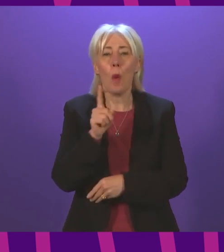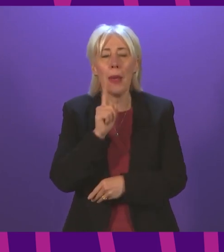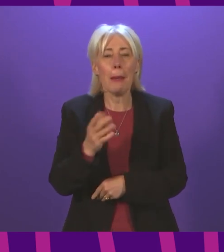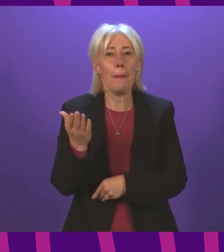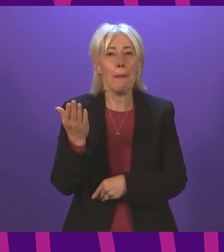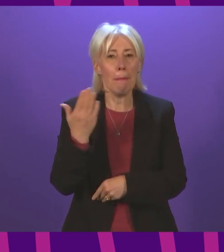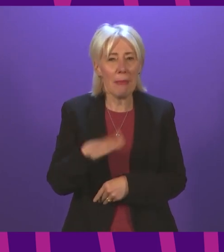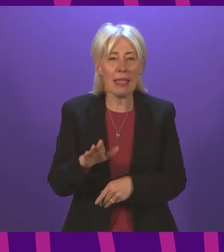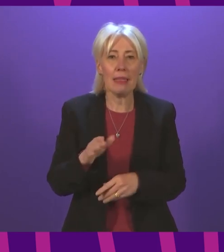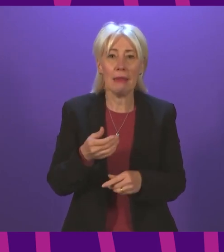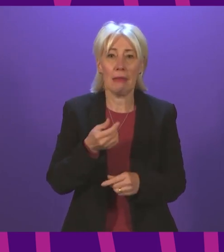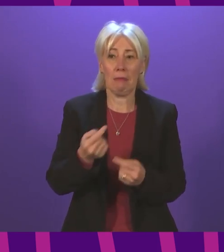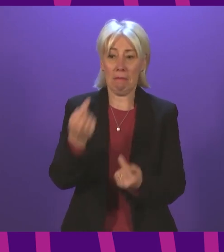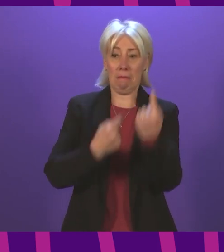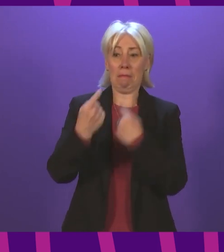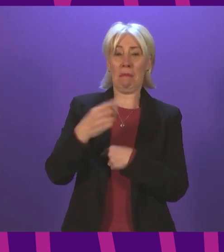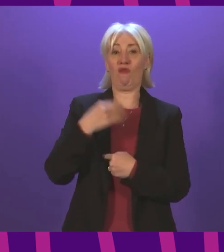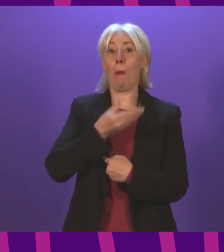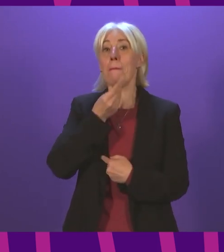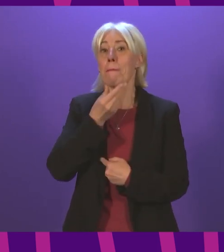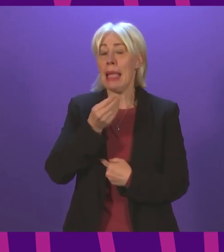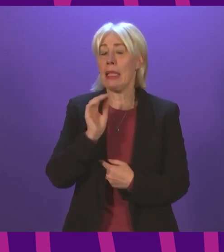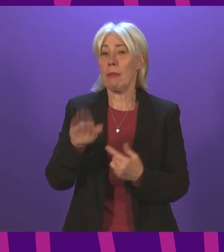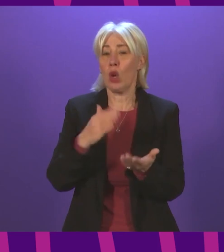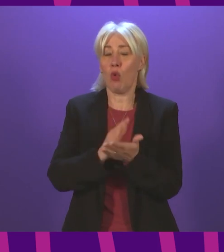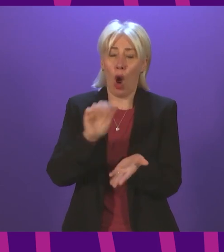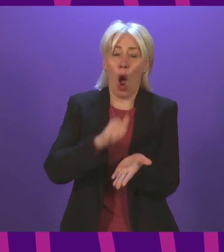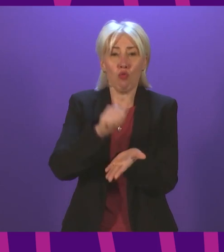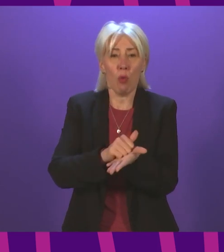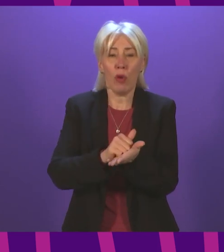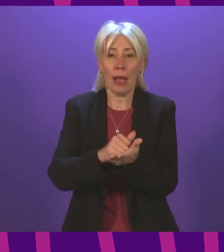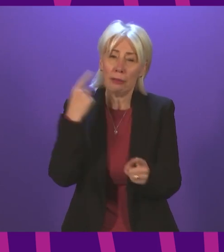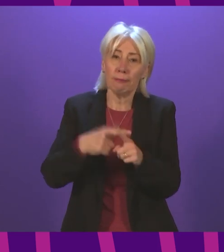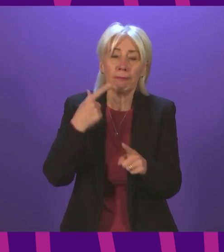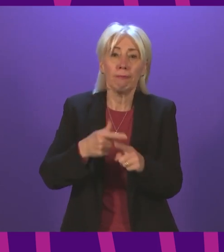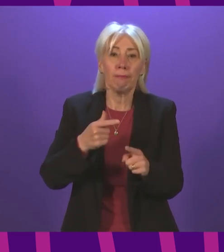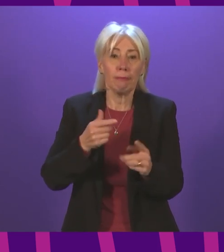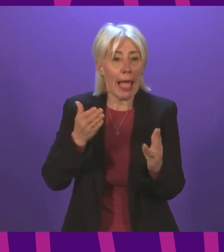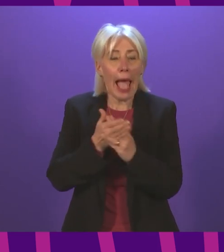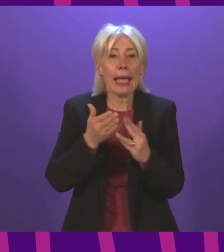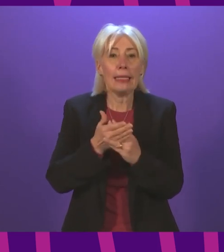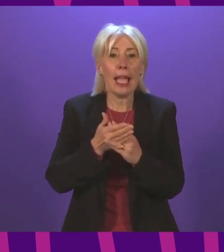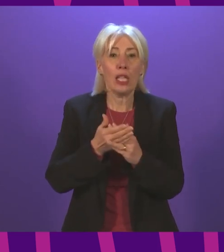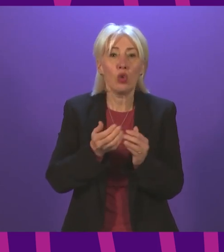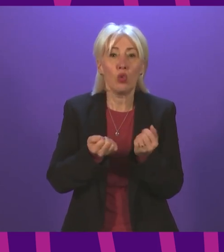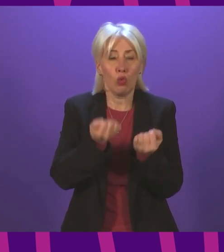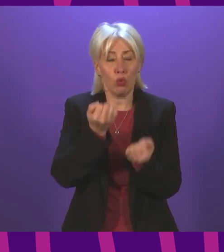male violence get appropriate and speedy access to justice. I know that she is very keen to ensure